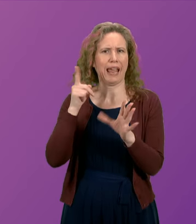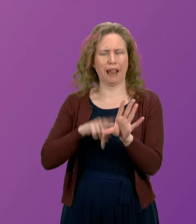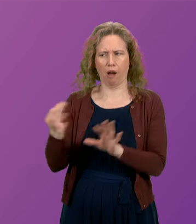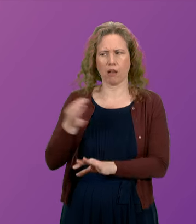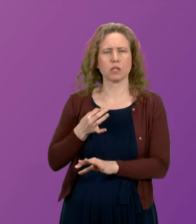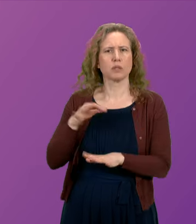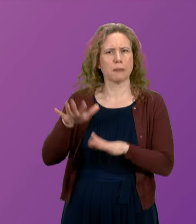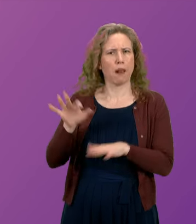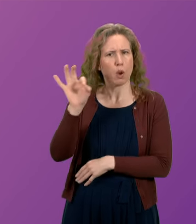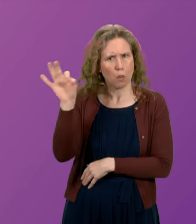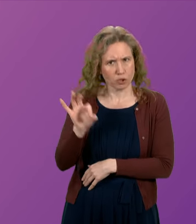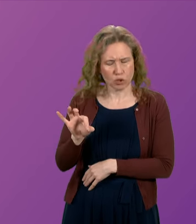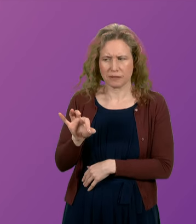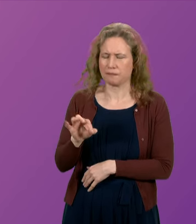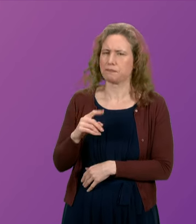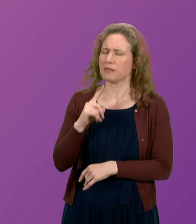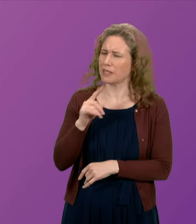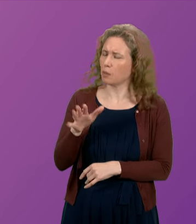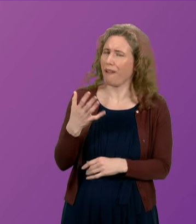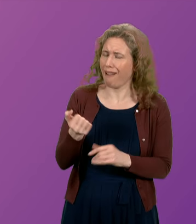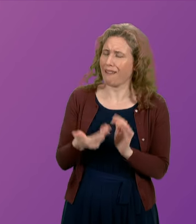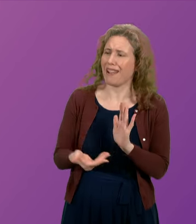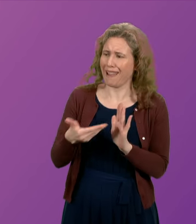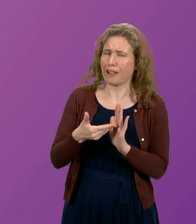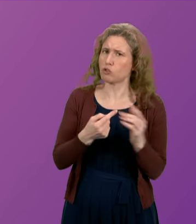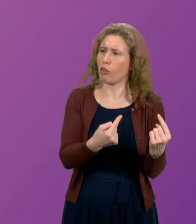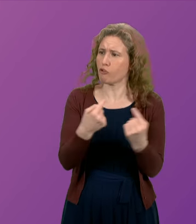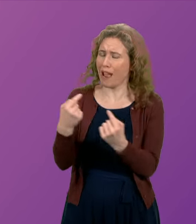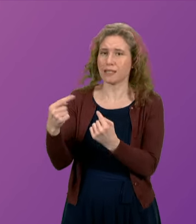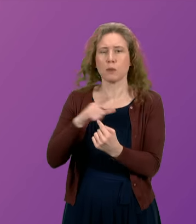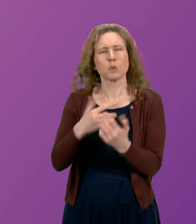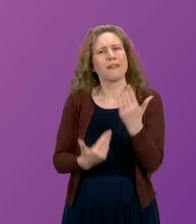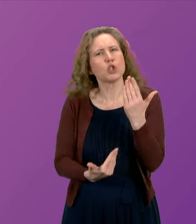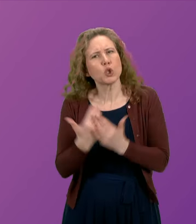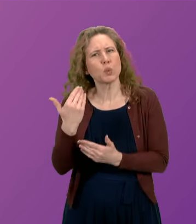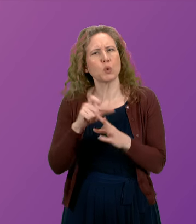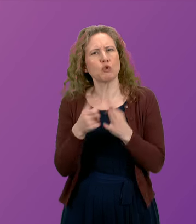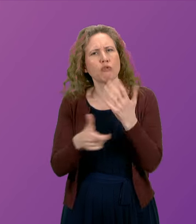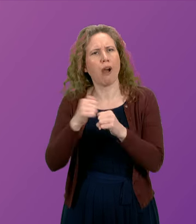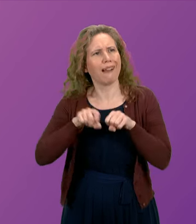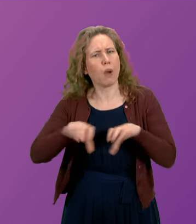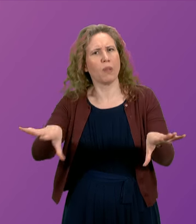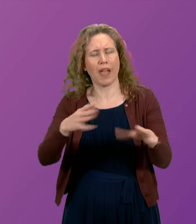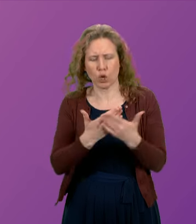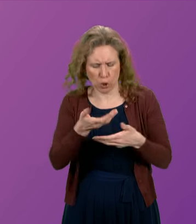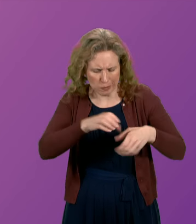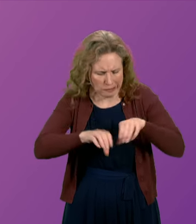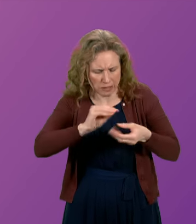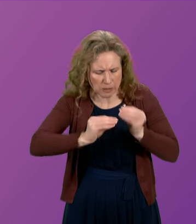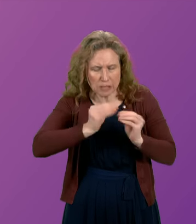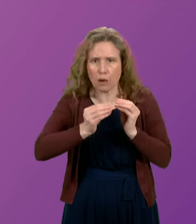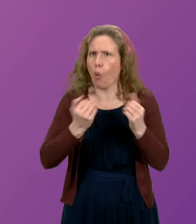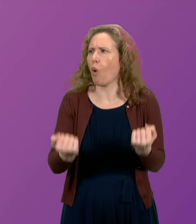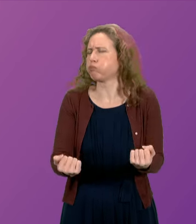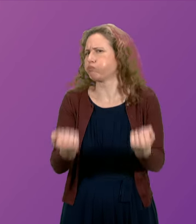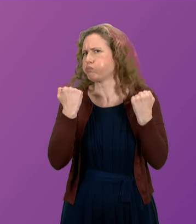there are additional threats that are coming our way because of the strength of some of the synthetic opioids that